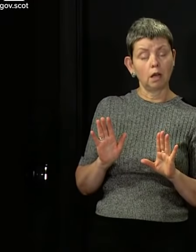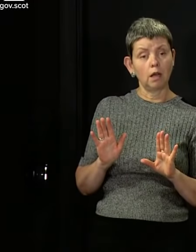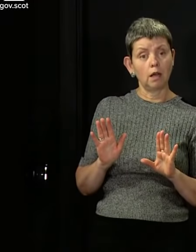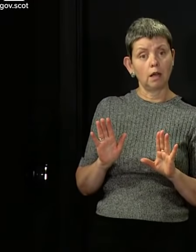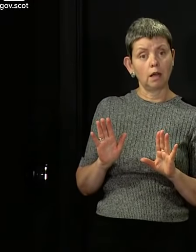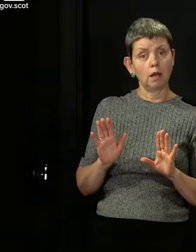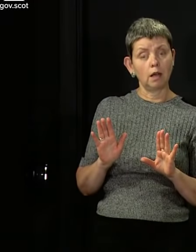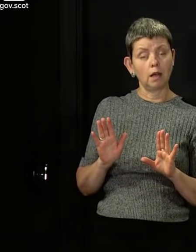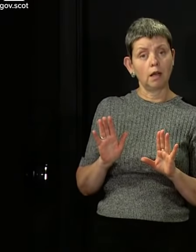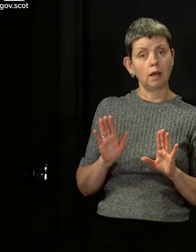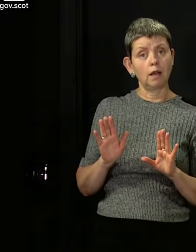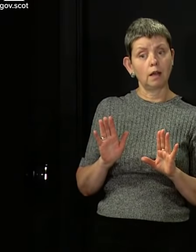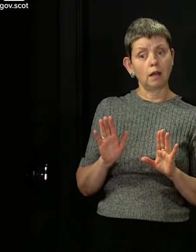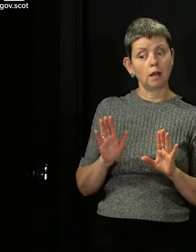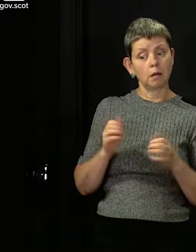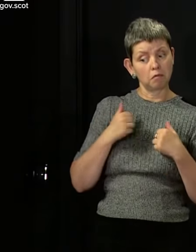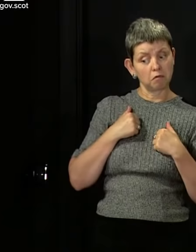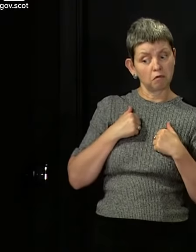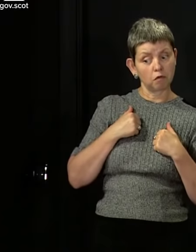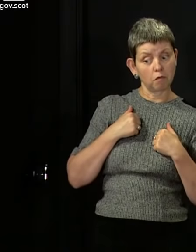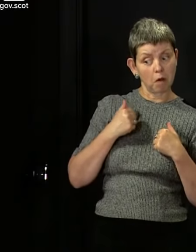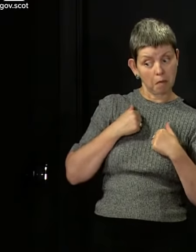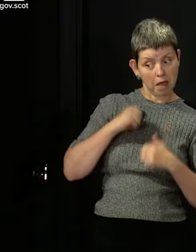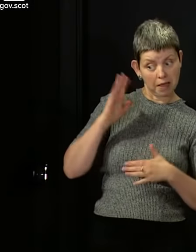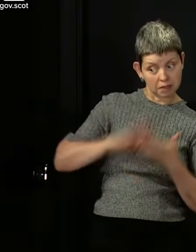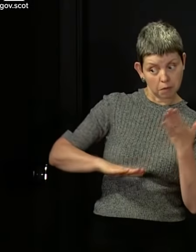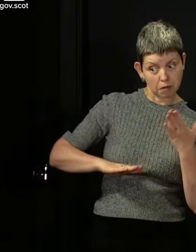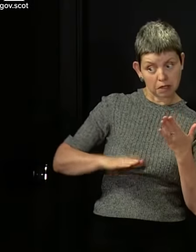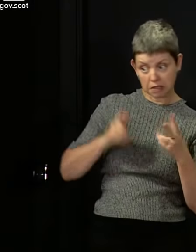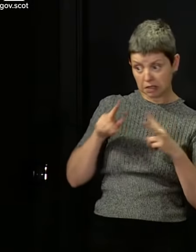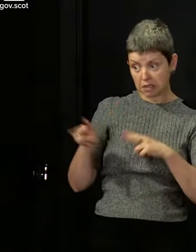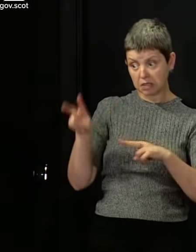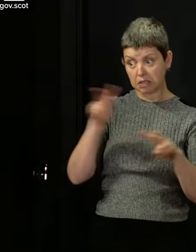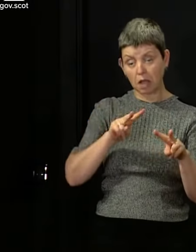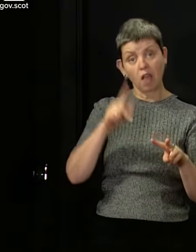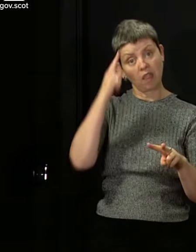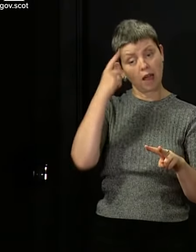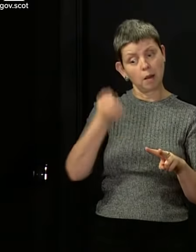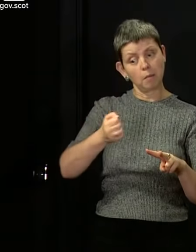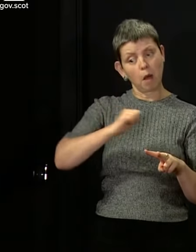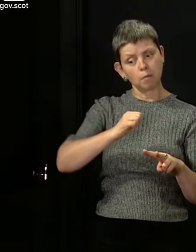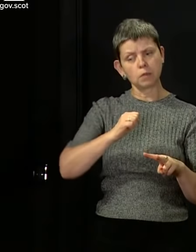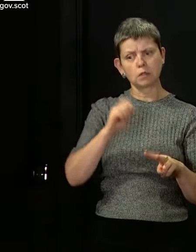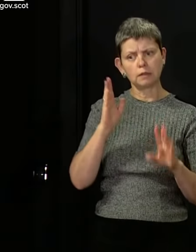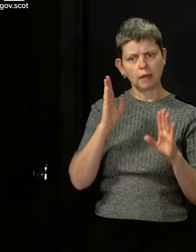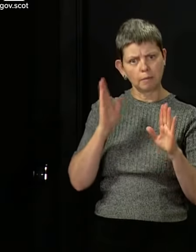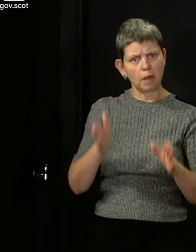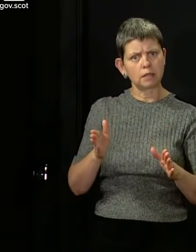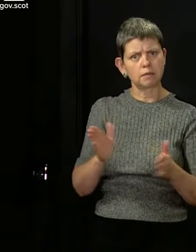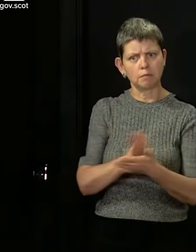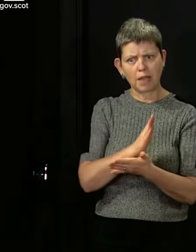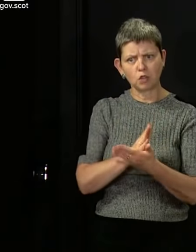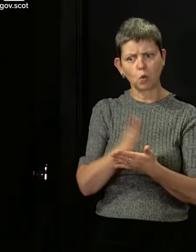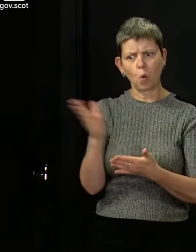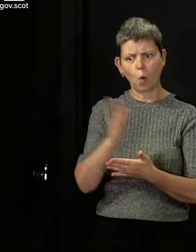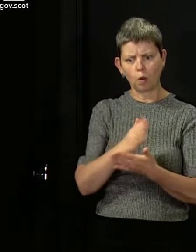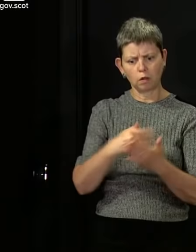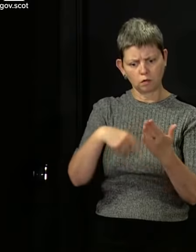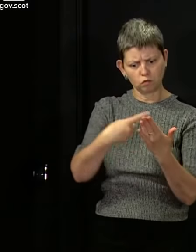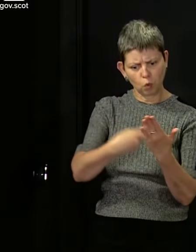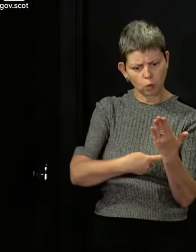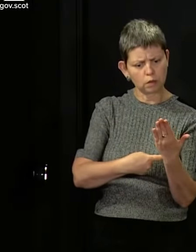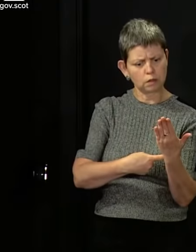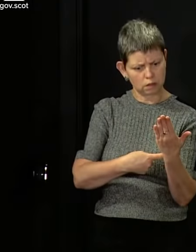as I say in my experience and what has been reported to me, this is happening, that pubs should make sure they've got all the right rules and